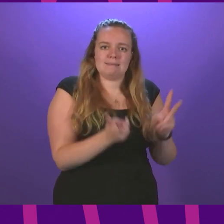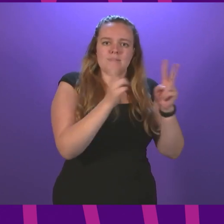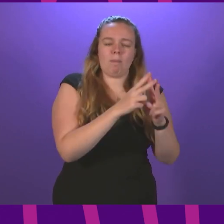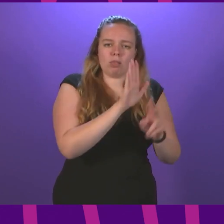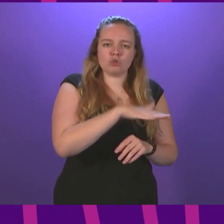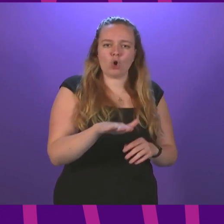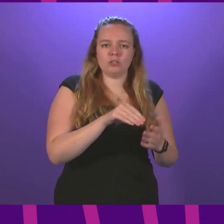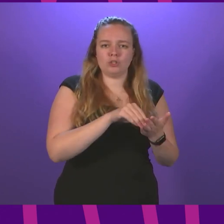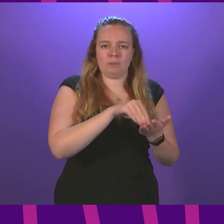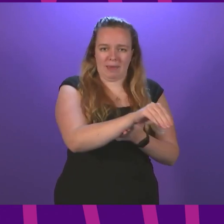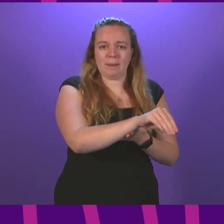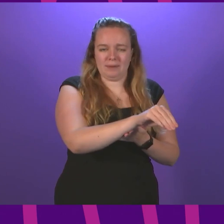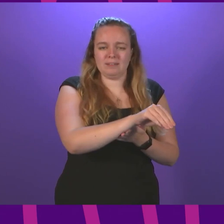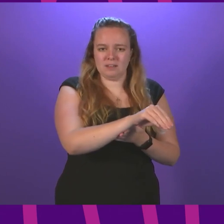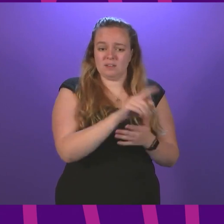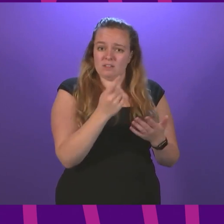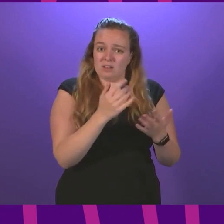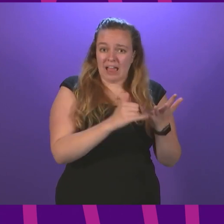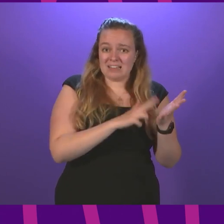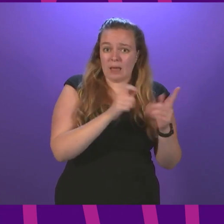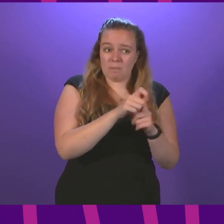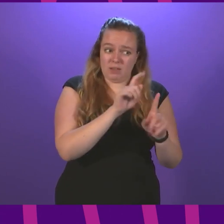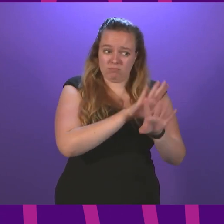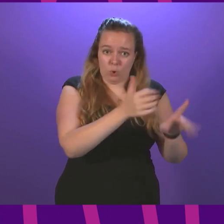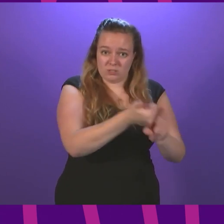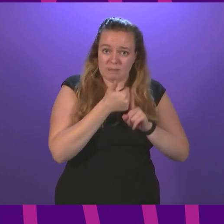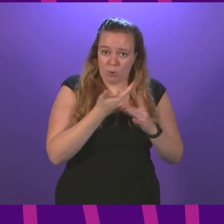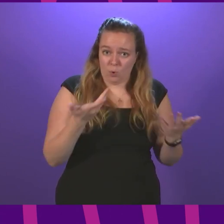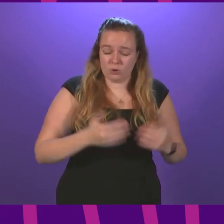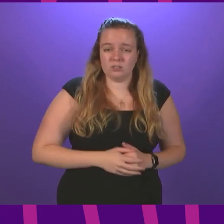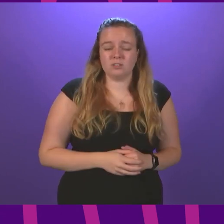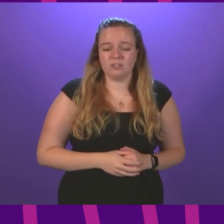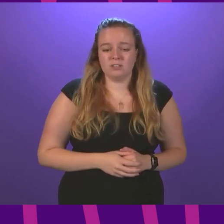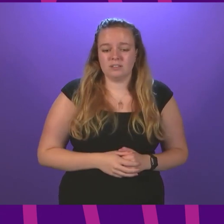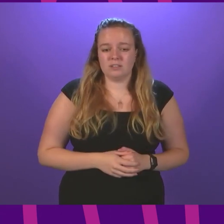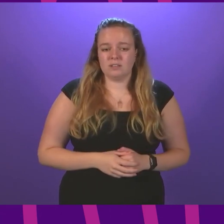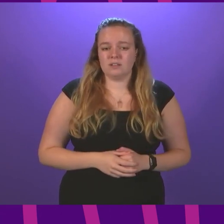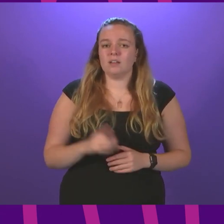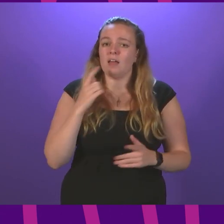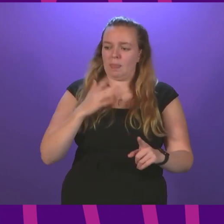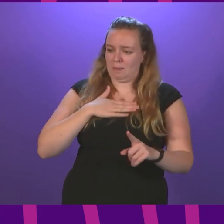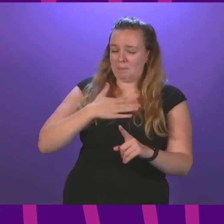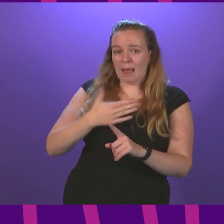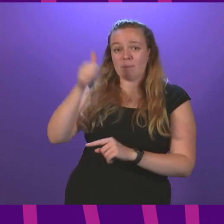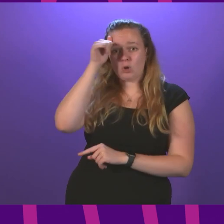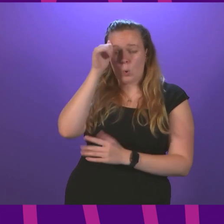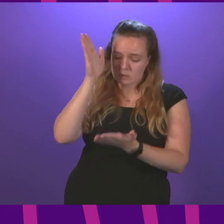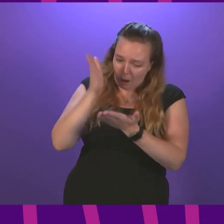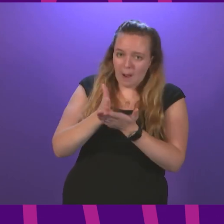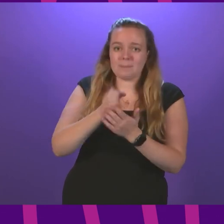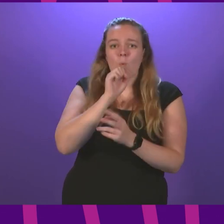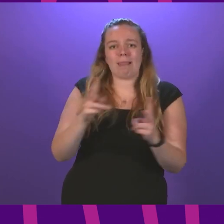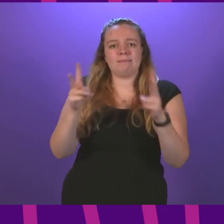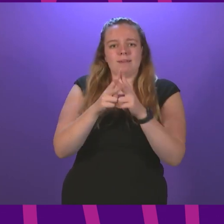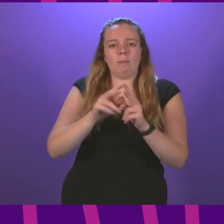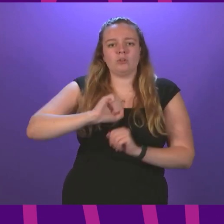Was that a political decision for SNP members not to support me on that? Cabinet Secretary. But the member knows we are going to double the